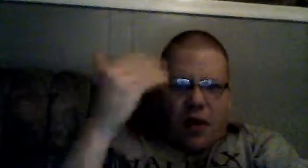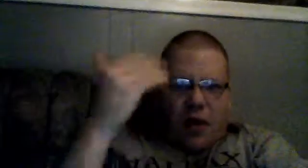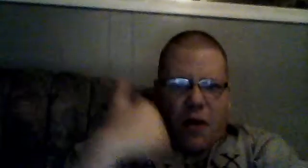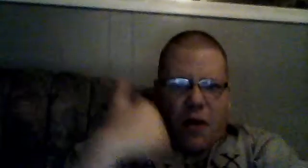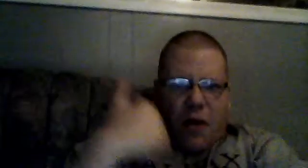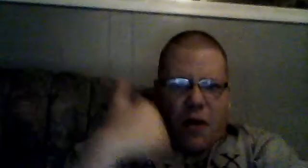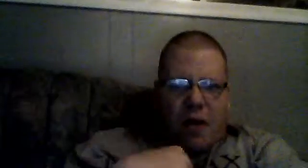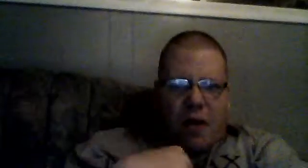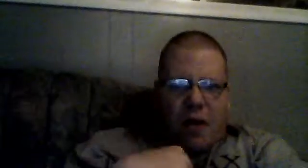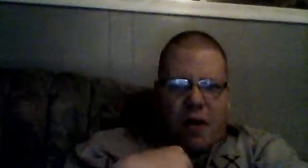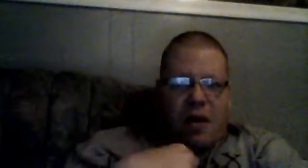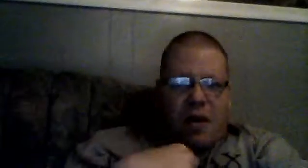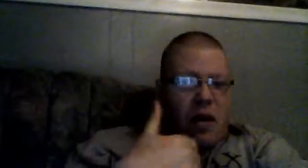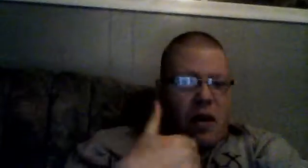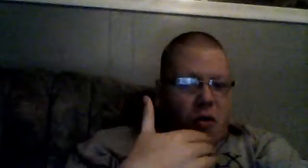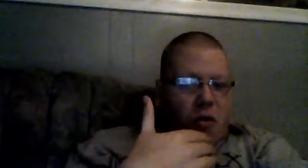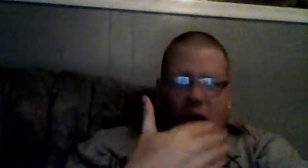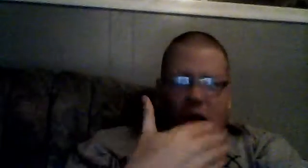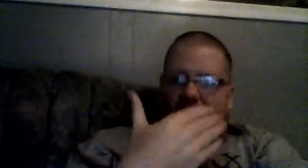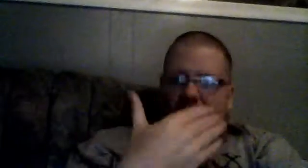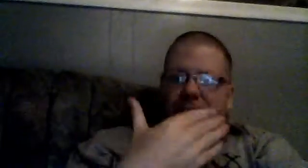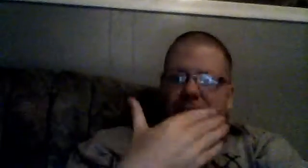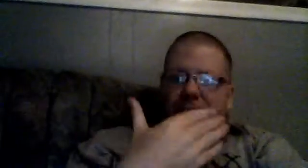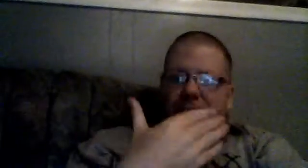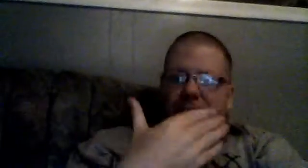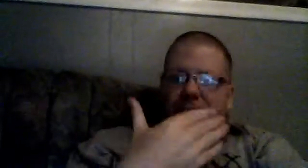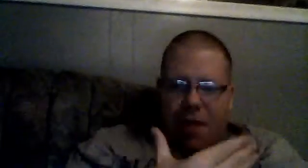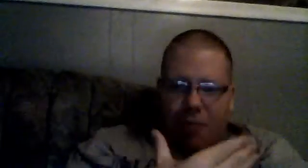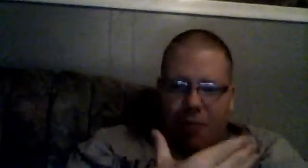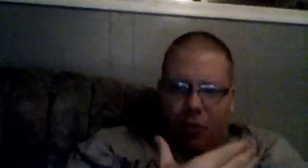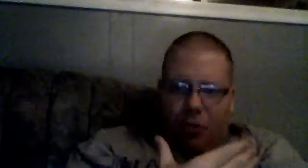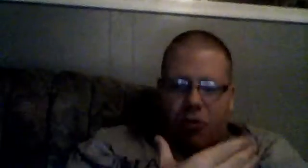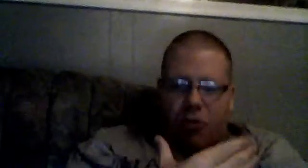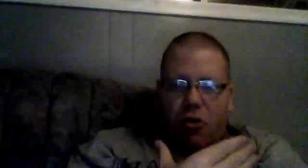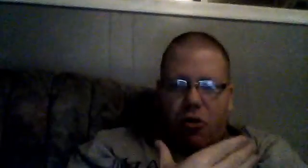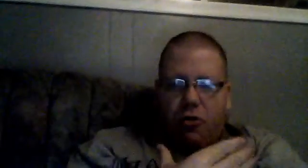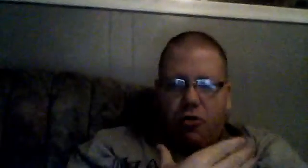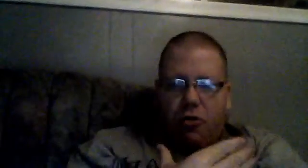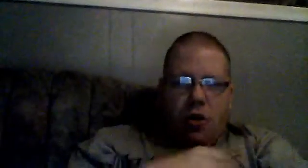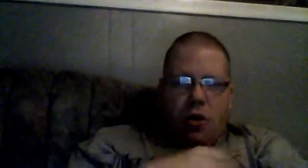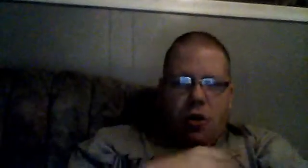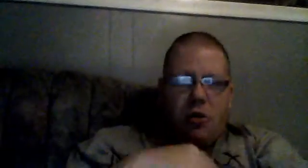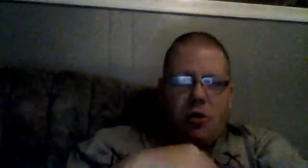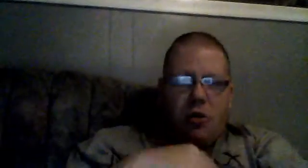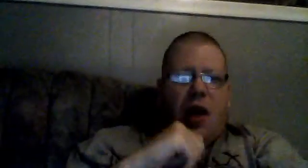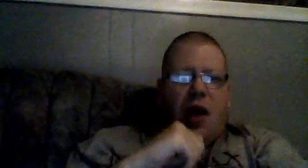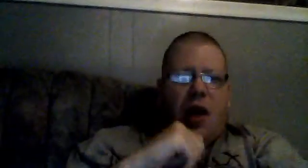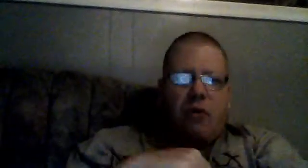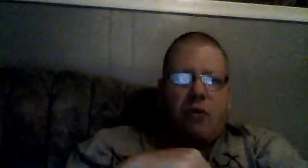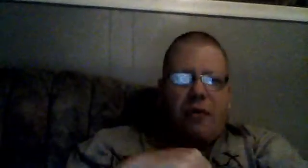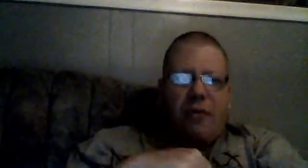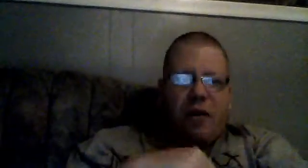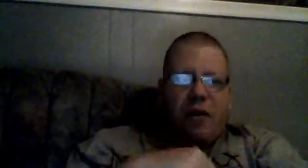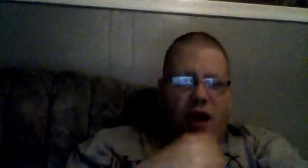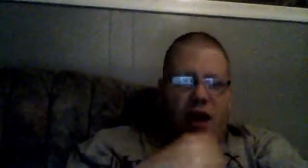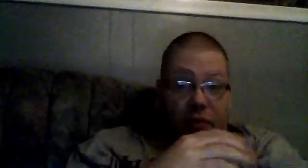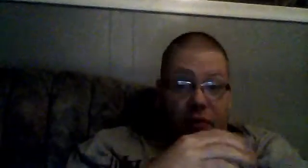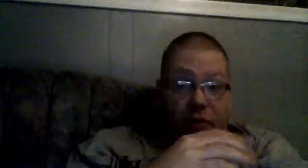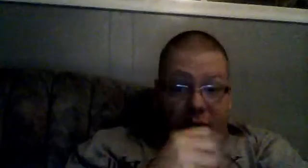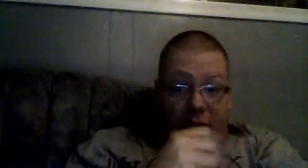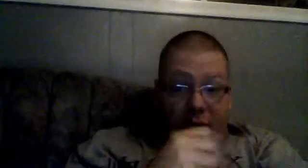Housewives, get ordinary people to show the Real Housewives of that city.